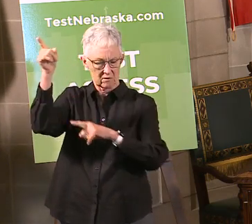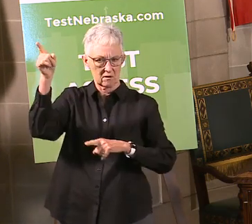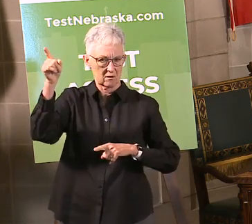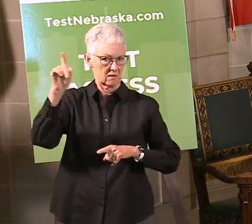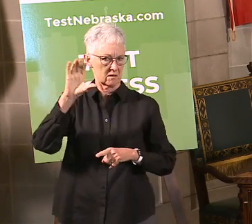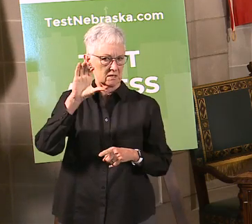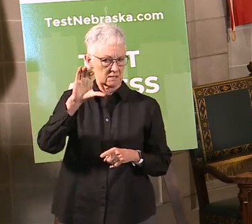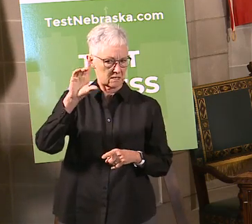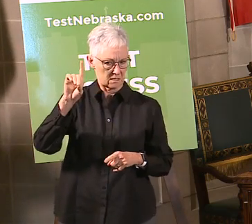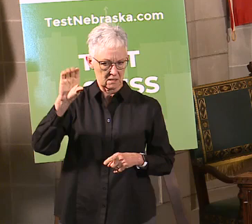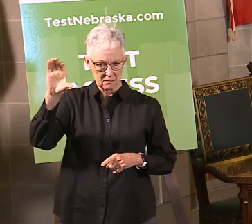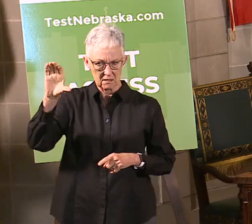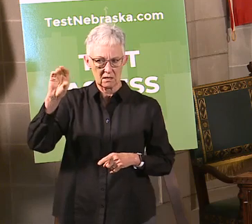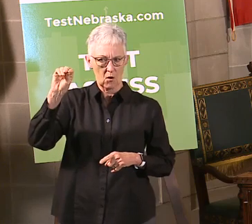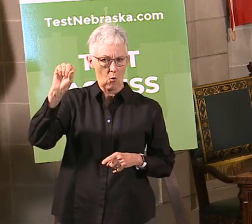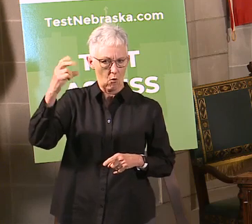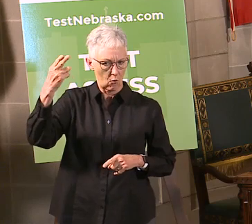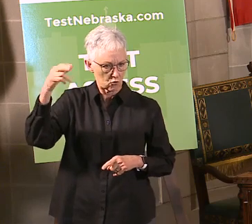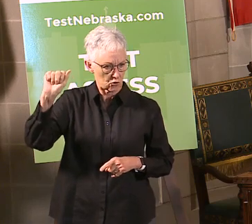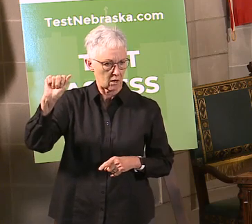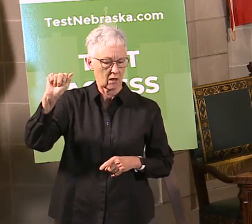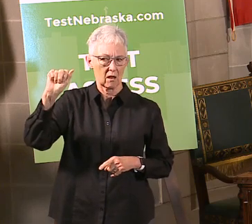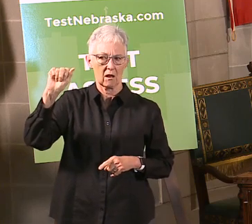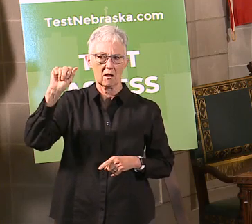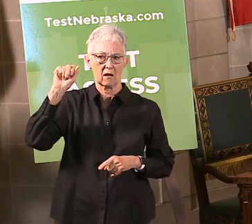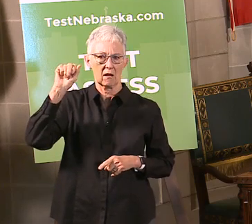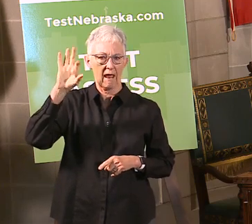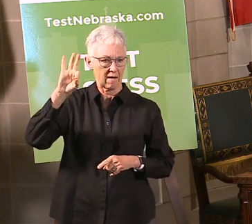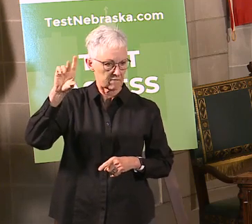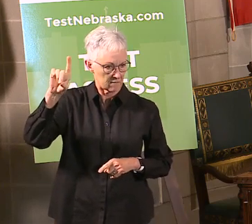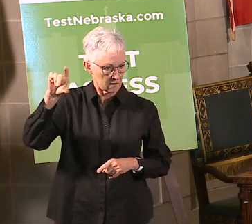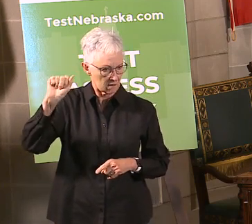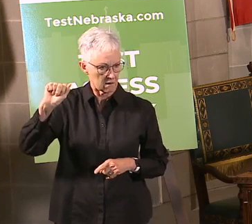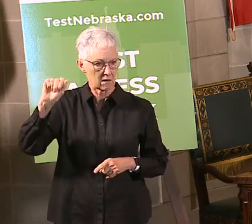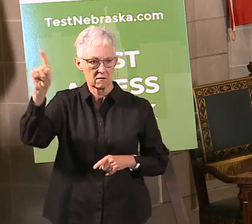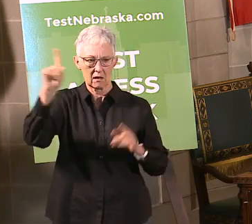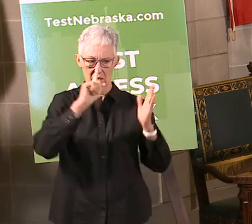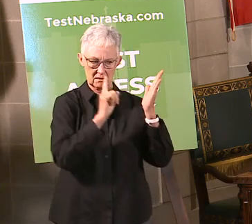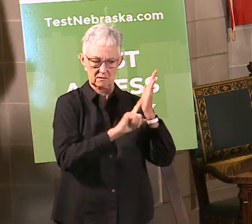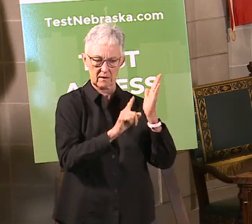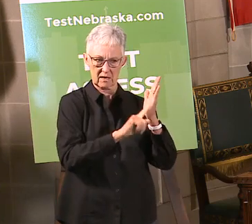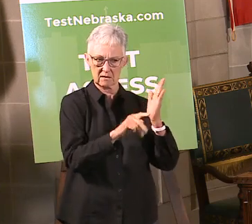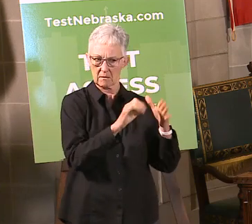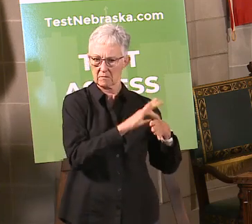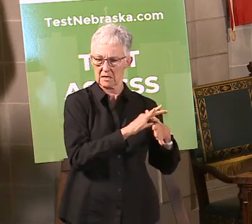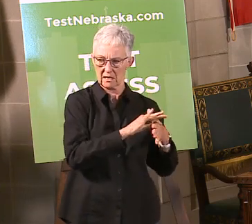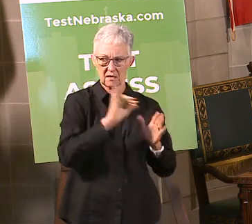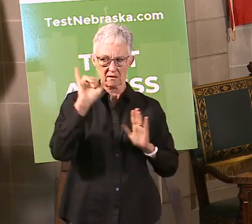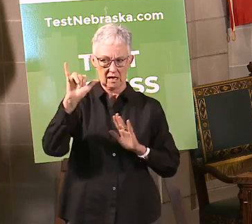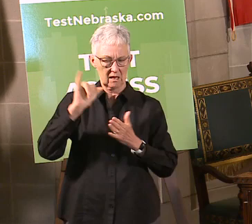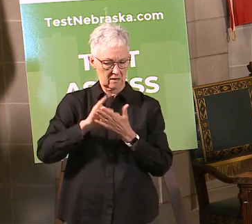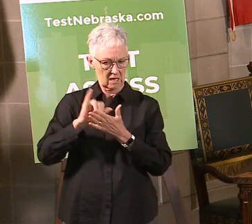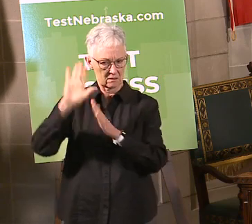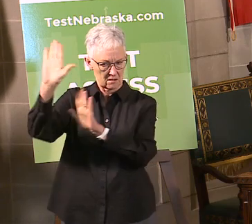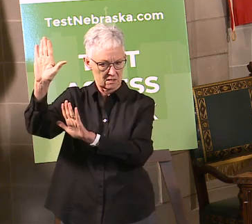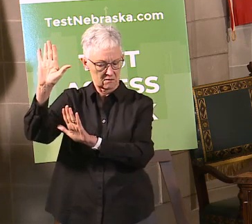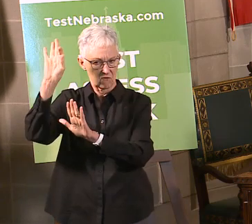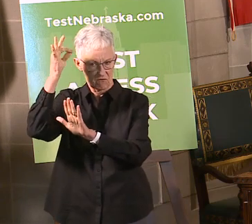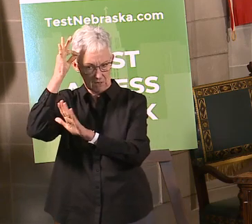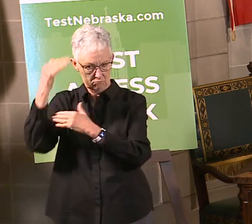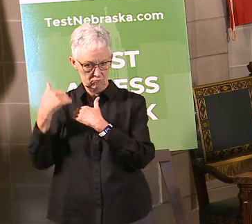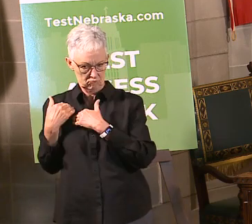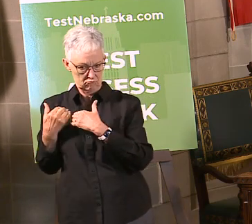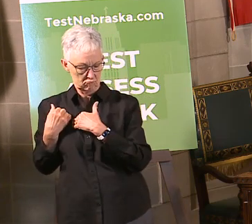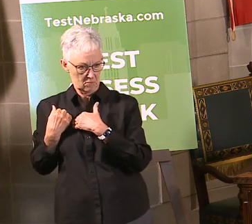so forth. USDA does the inspecting of actually the meat itself, for example, and so that's what the federal government does. What we've been doing is